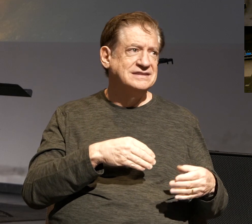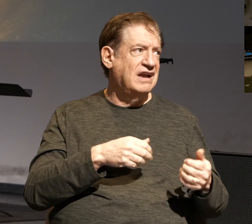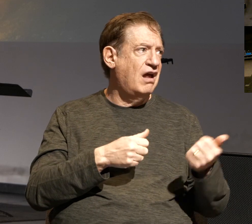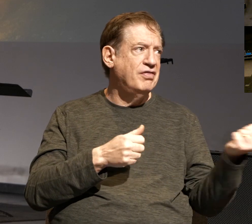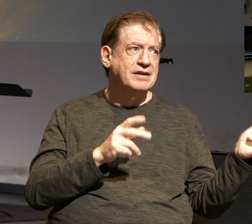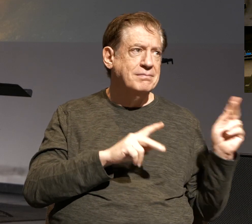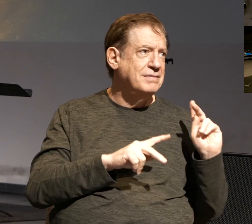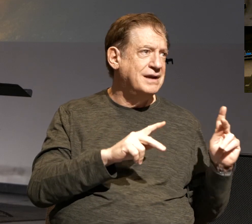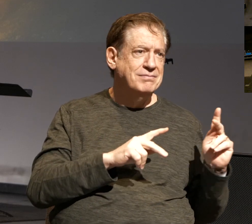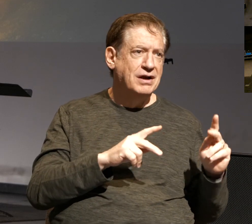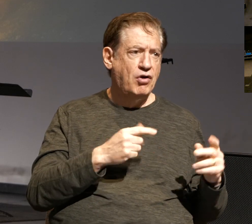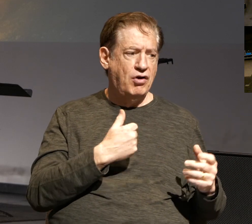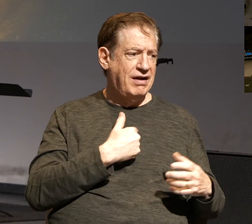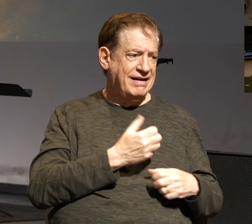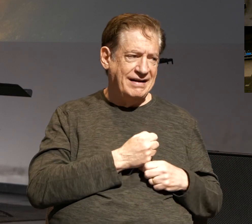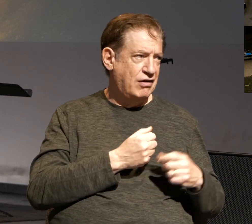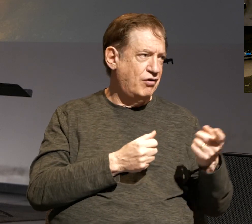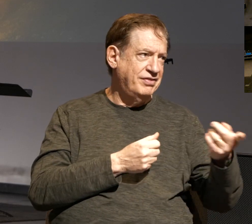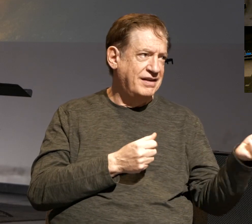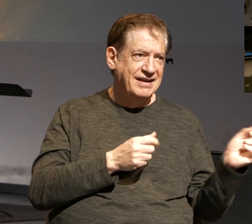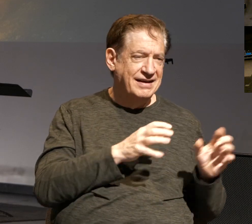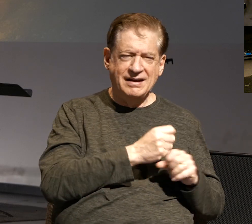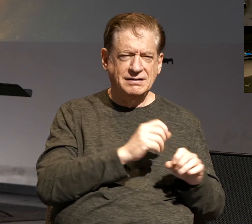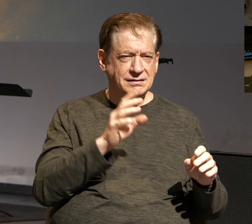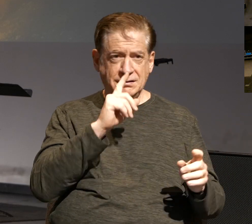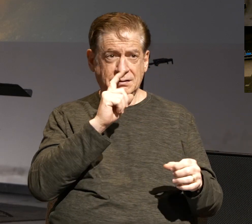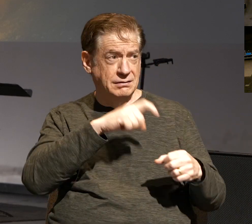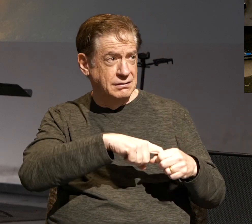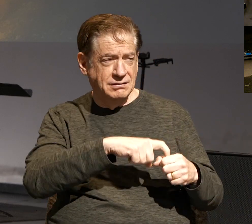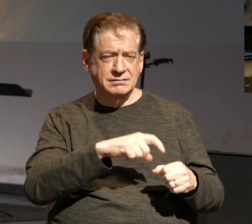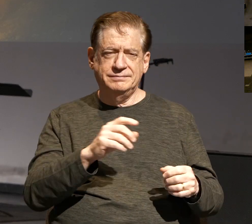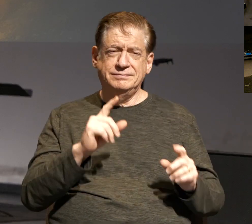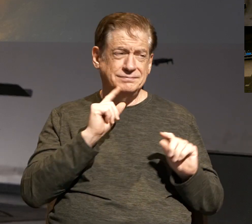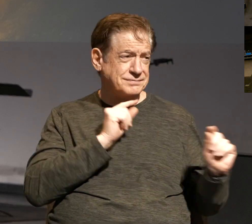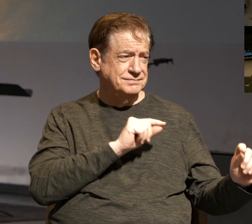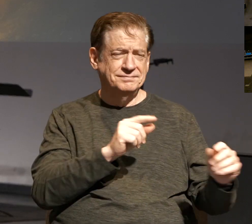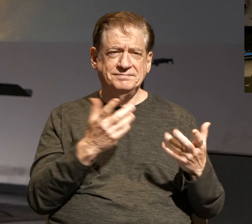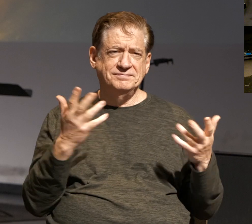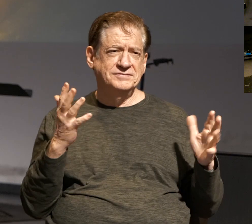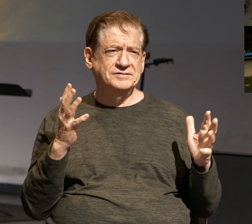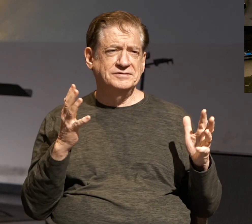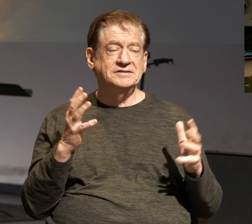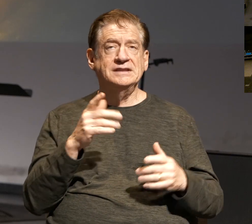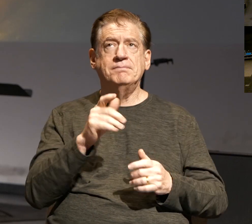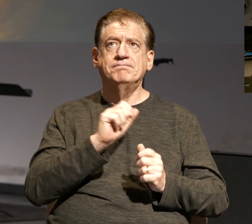what other people are against, he's saying don't be busybodies. Quit the gossip, get back to work.